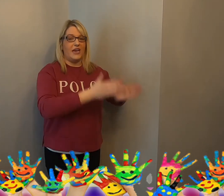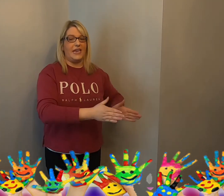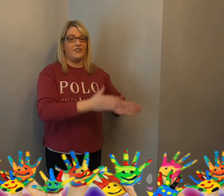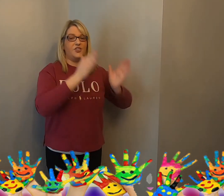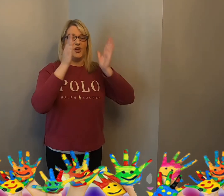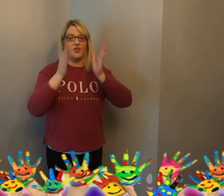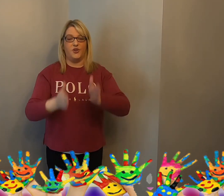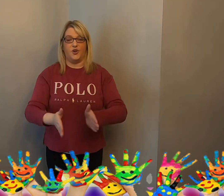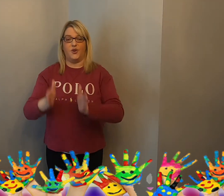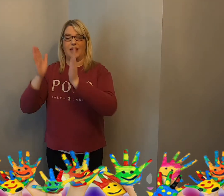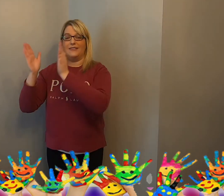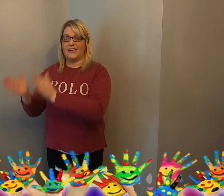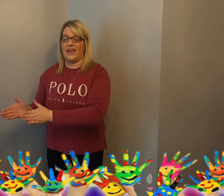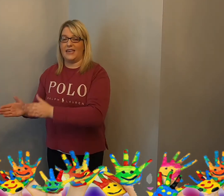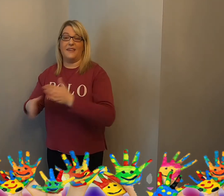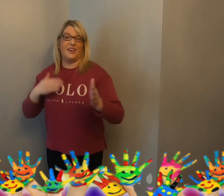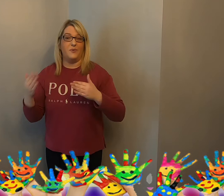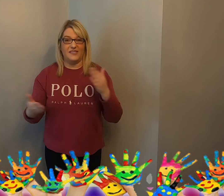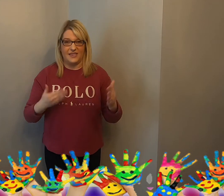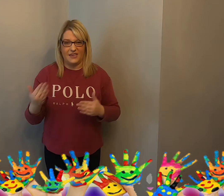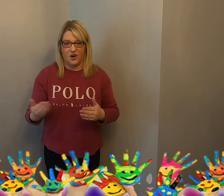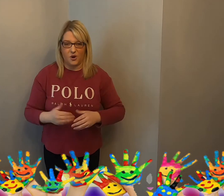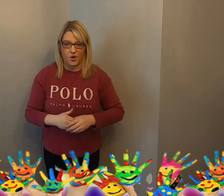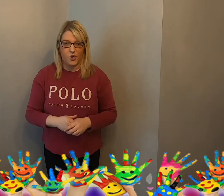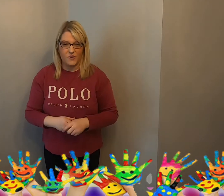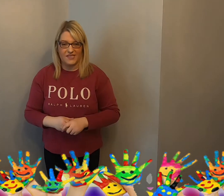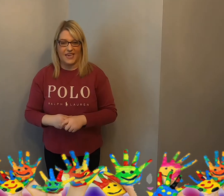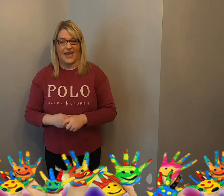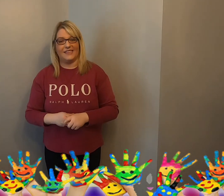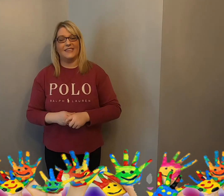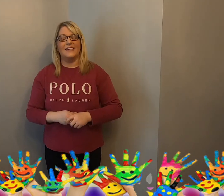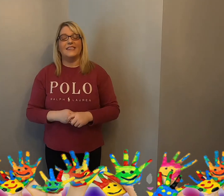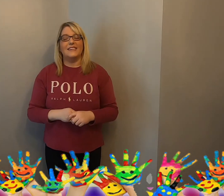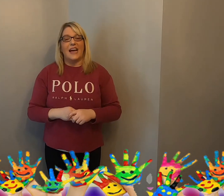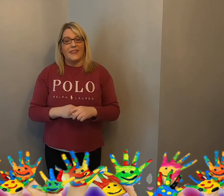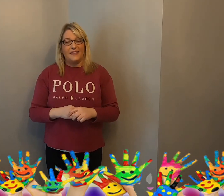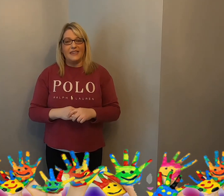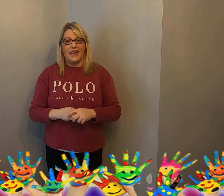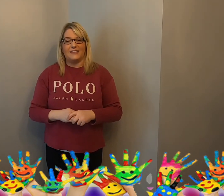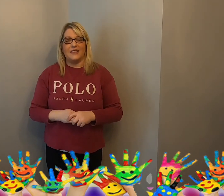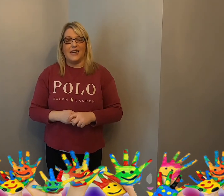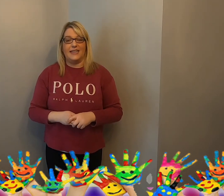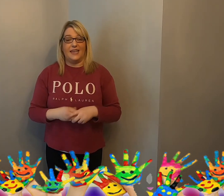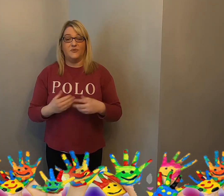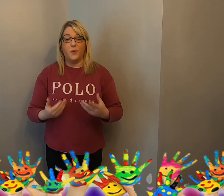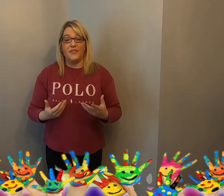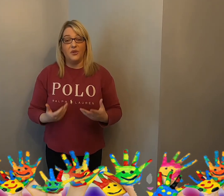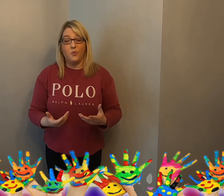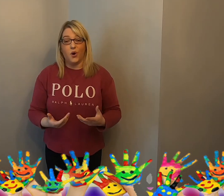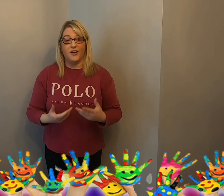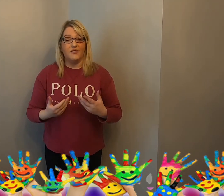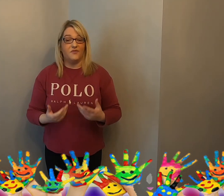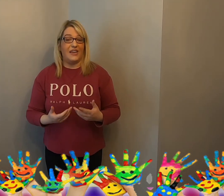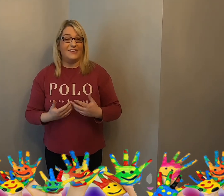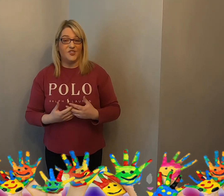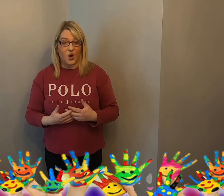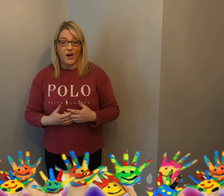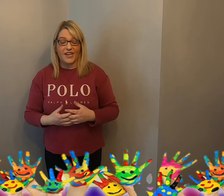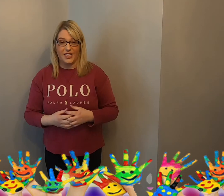each new day. And then we sing our ohs again. And then the next line is when the world feels dark and